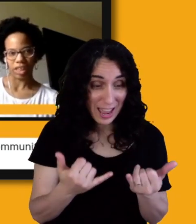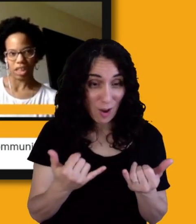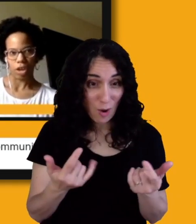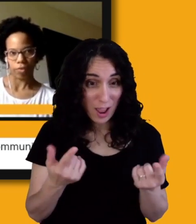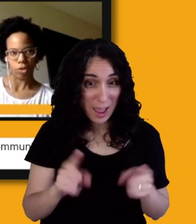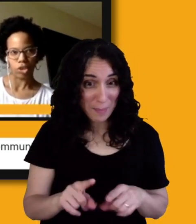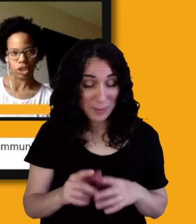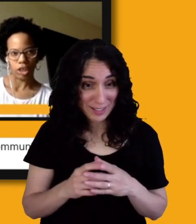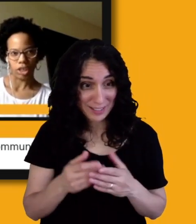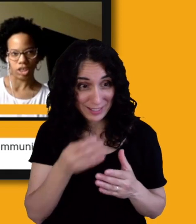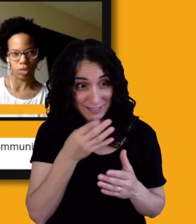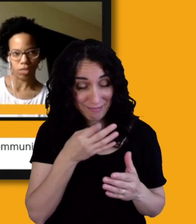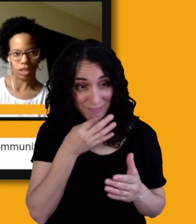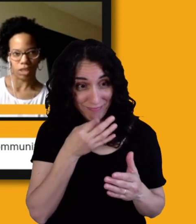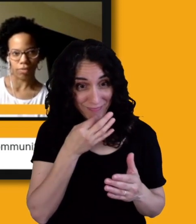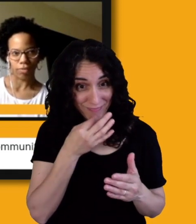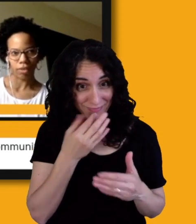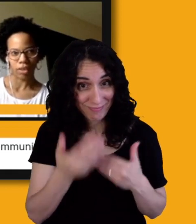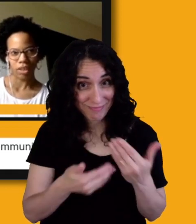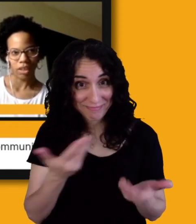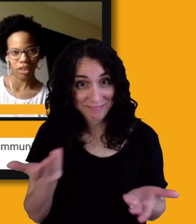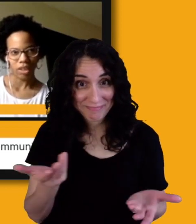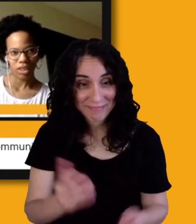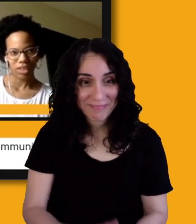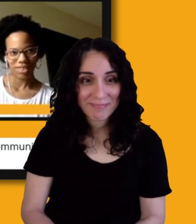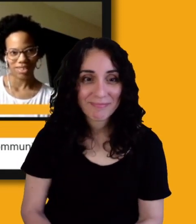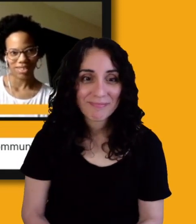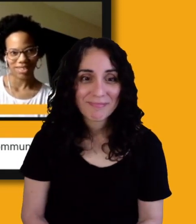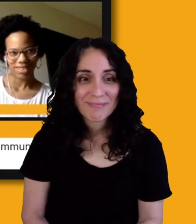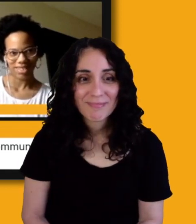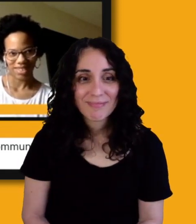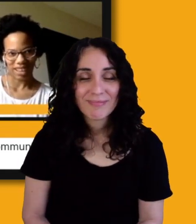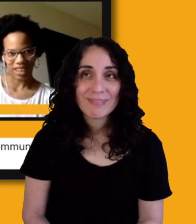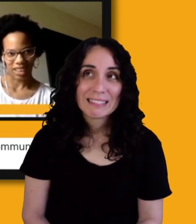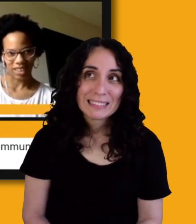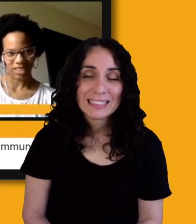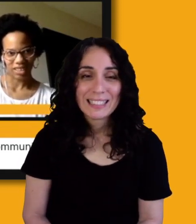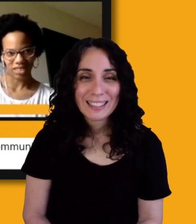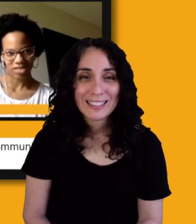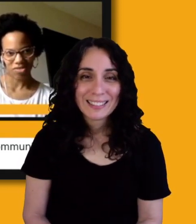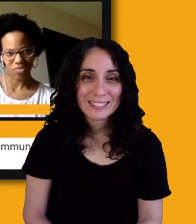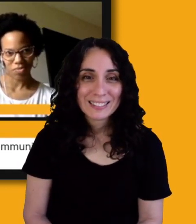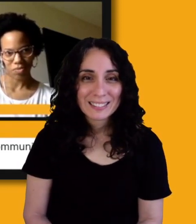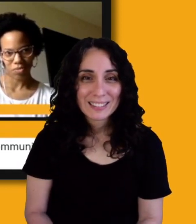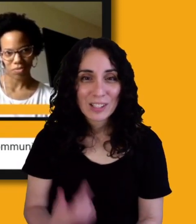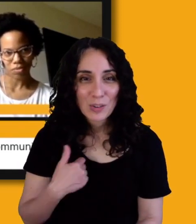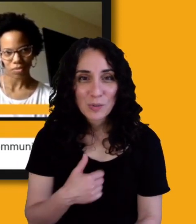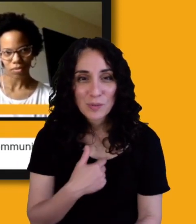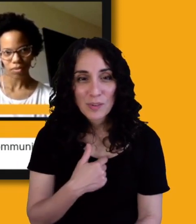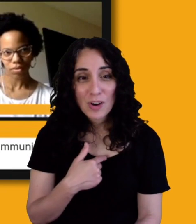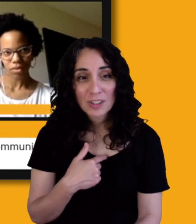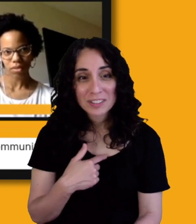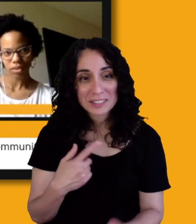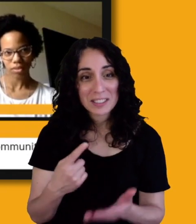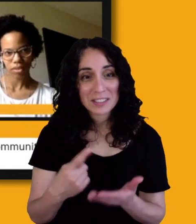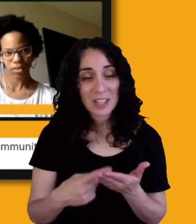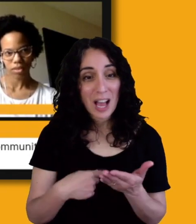near future in terms of? Well, well, this is something we've all talked about. Yeah, I'd like to see the New York City subway